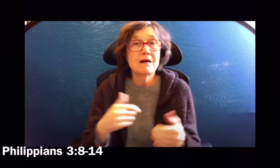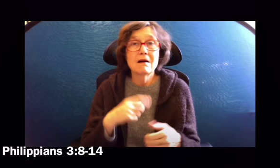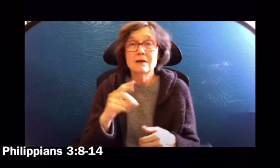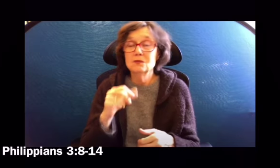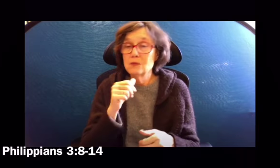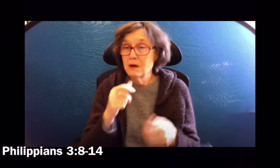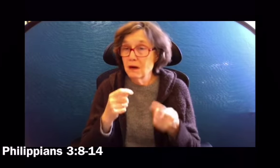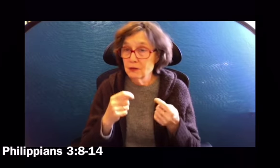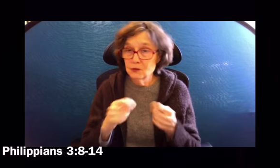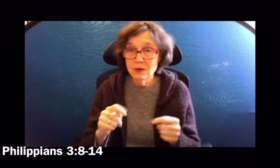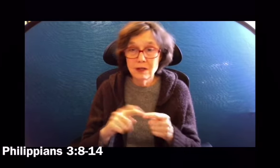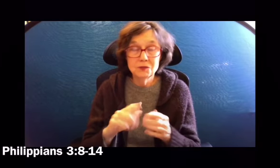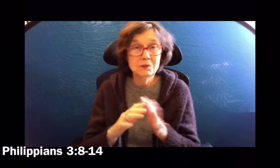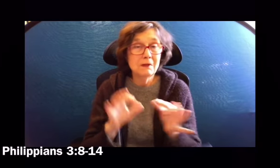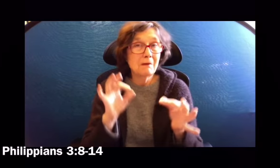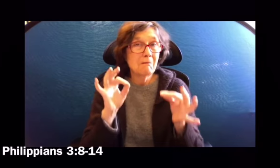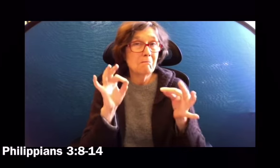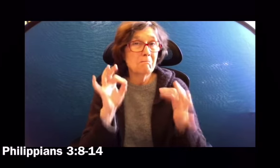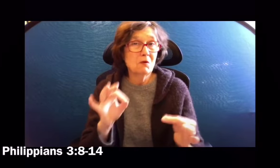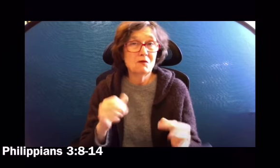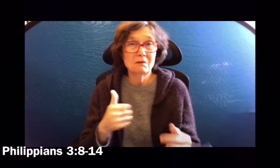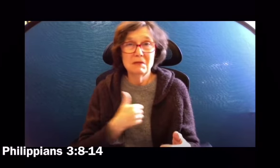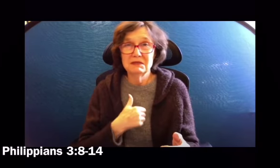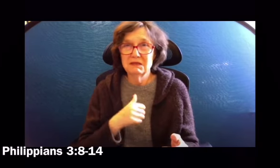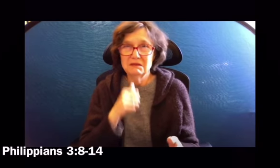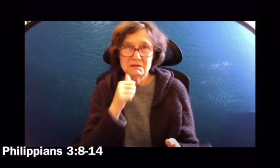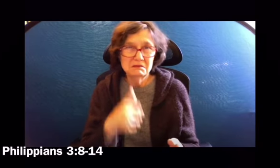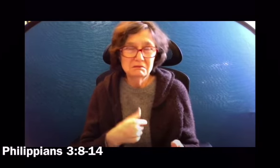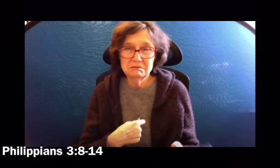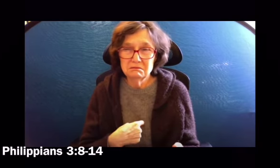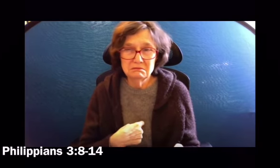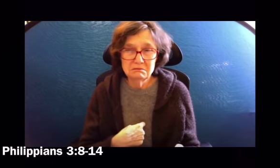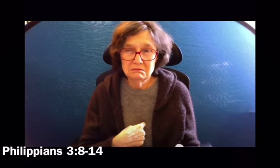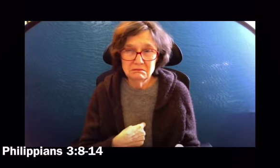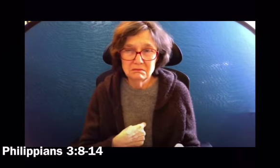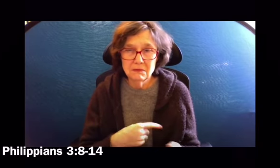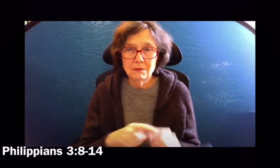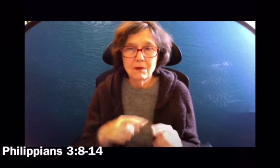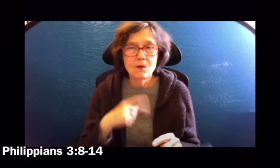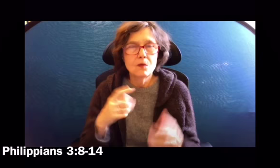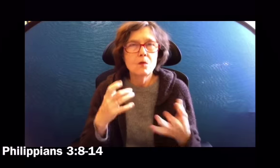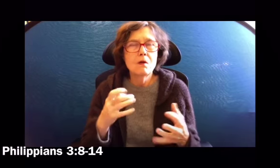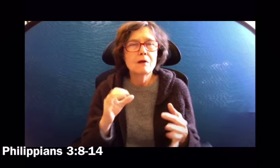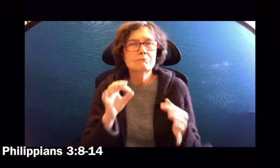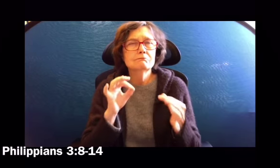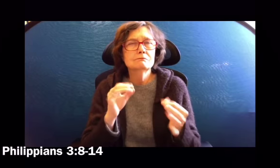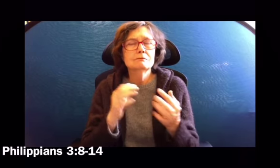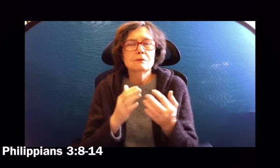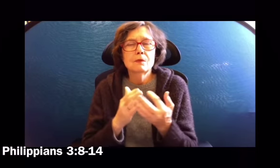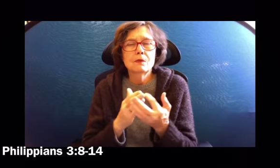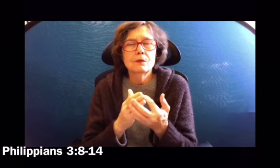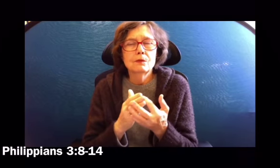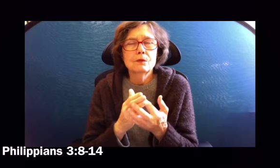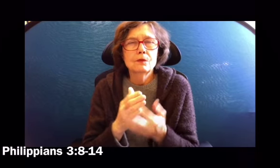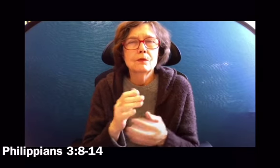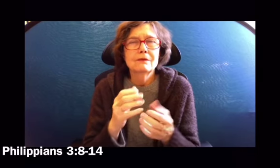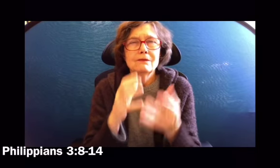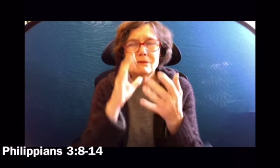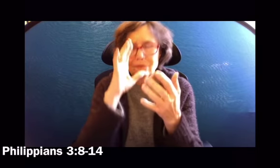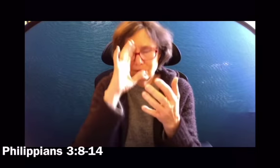the righteous from God depending on faith to know him and the power of his resurrection and the sharing